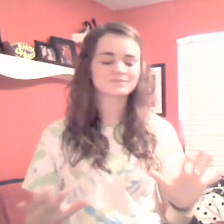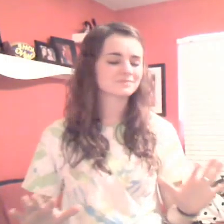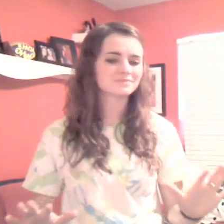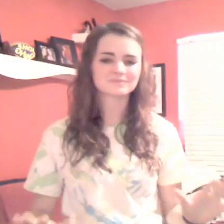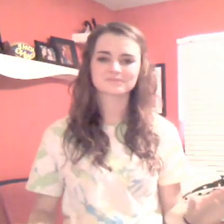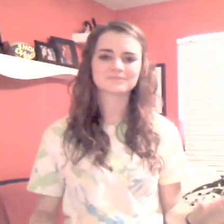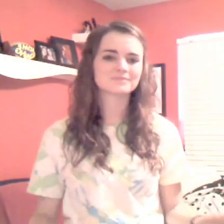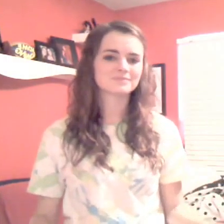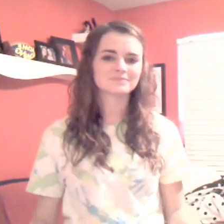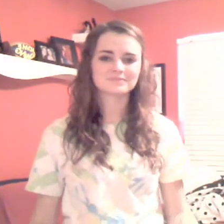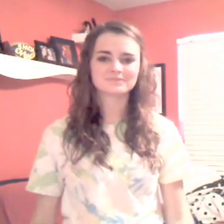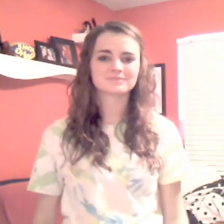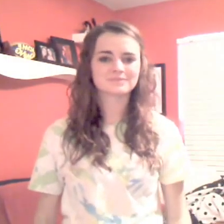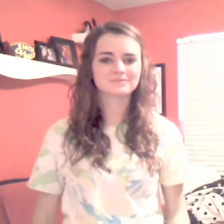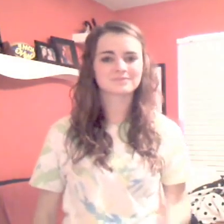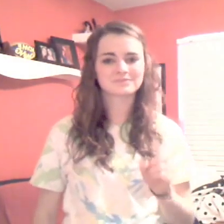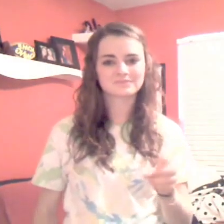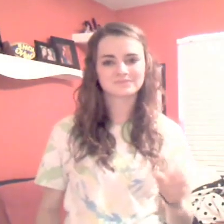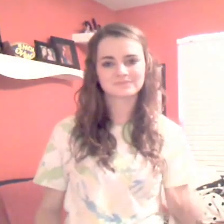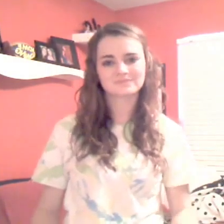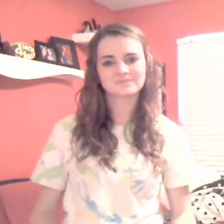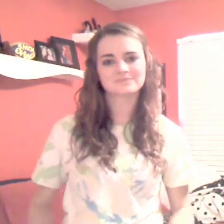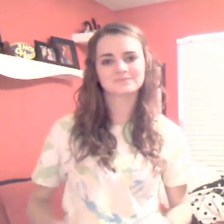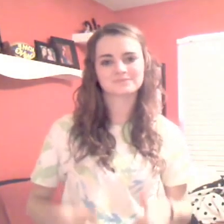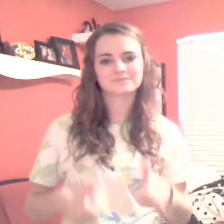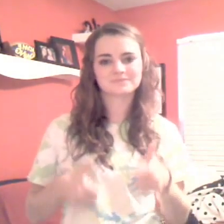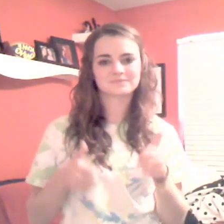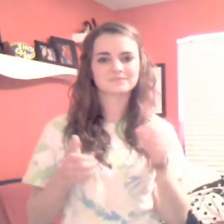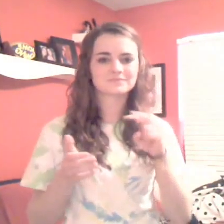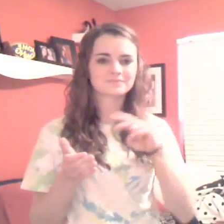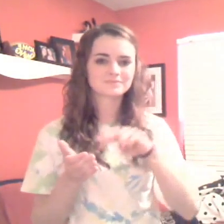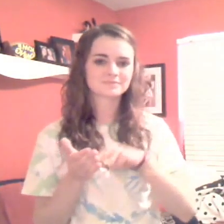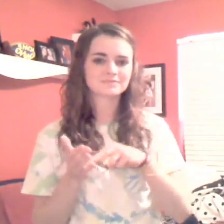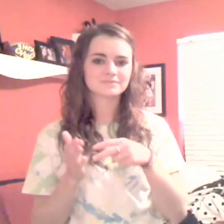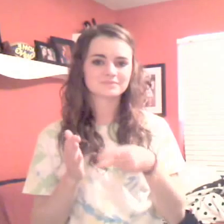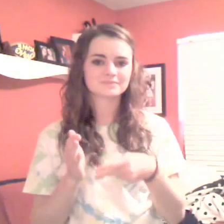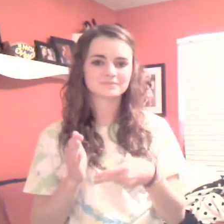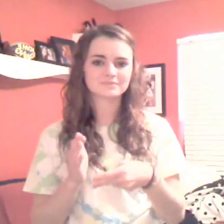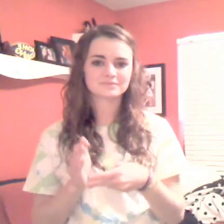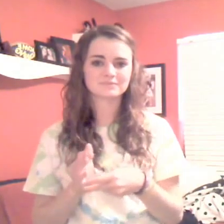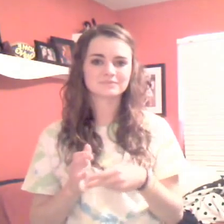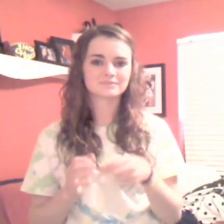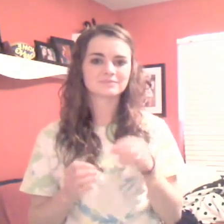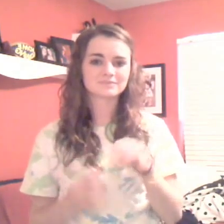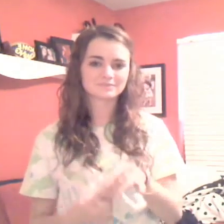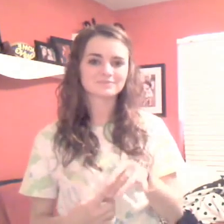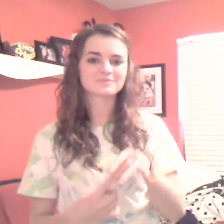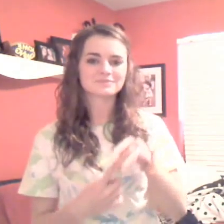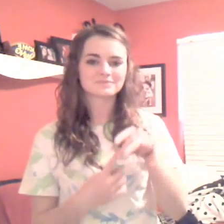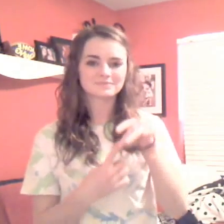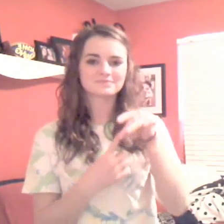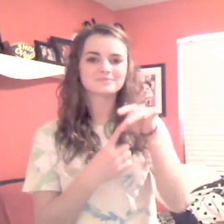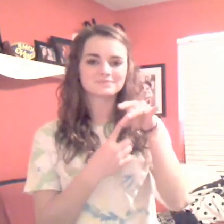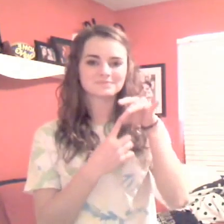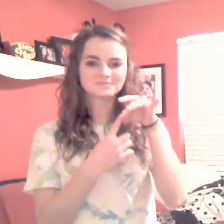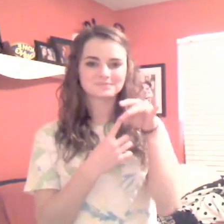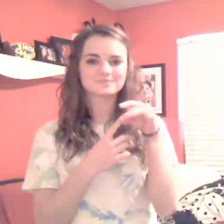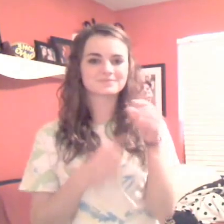true See what I'm ready, they're my first But only you can do